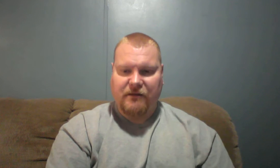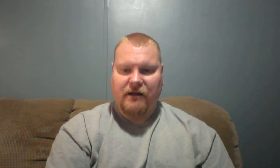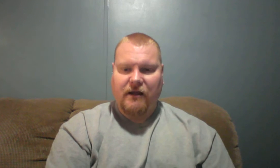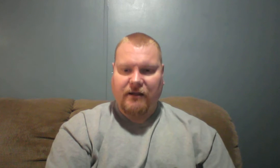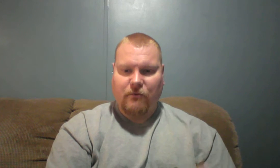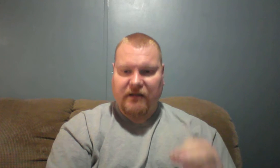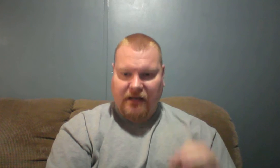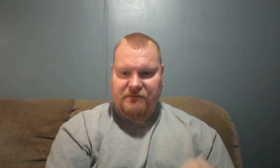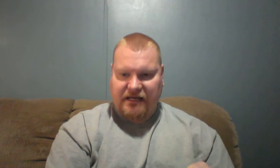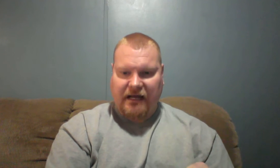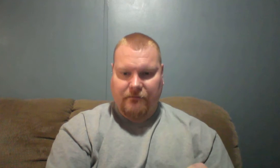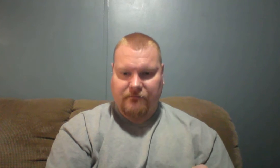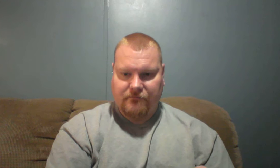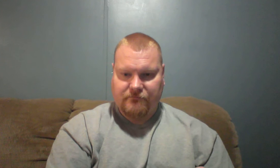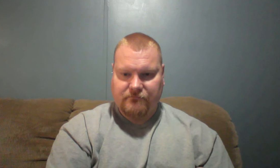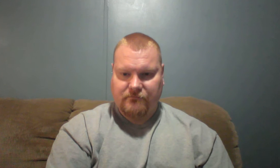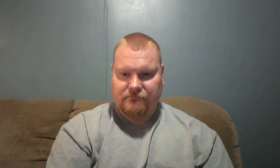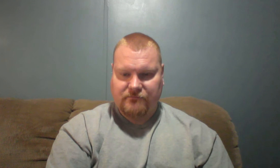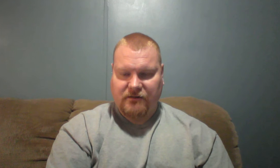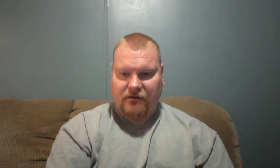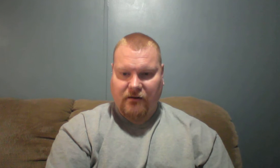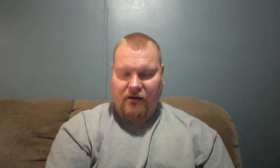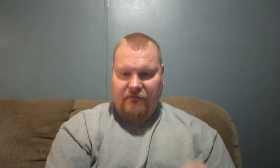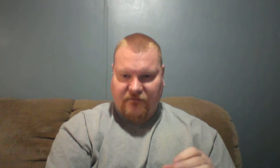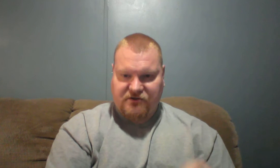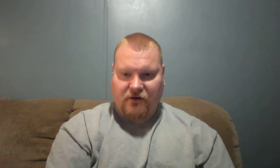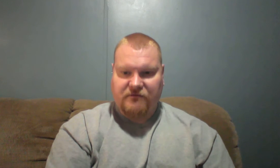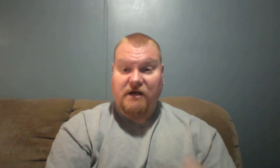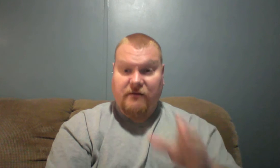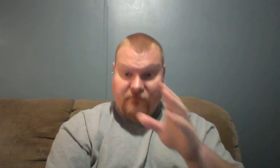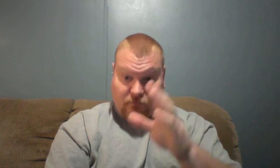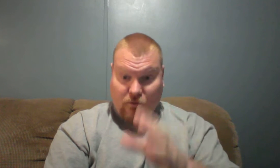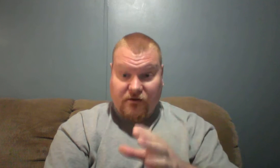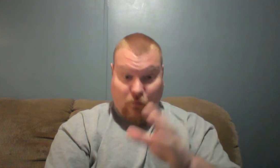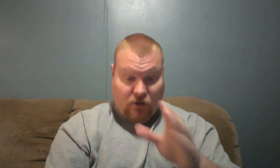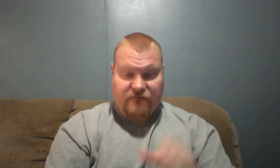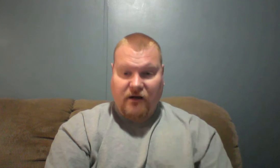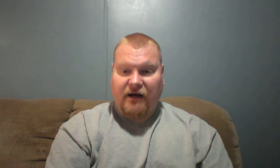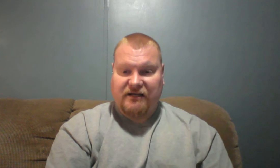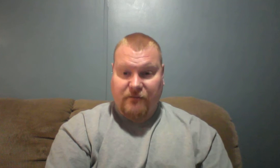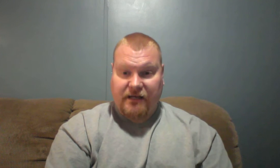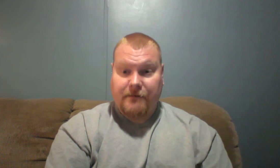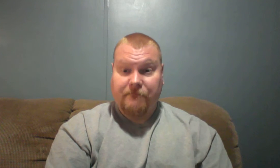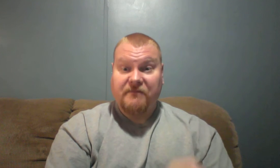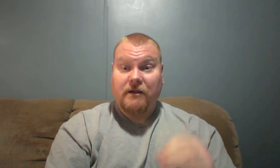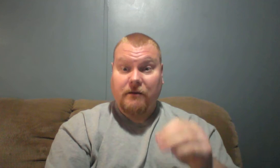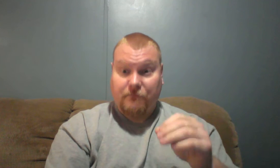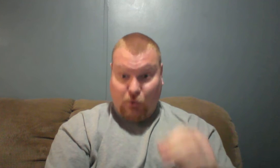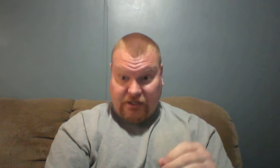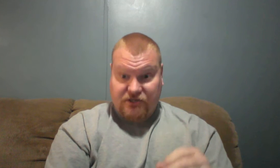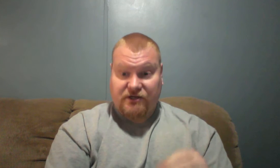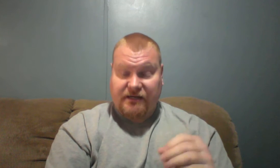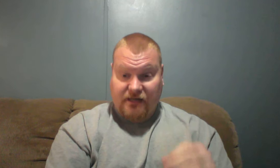you know, when it comes time for the service, for the Word of God to be preached and taught,